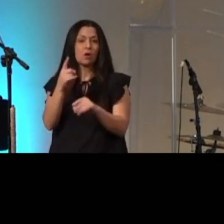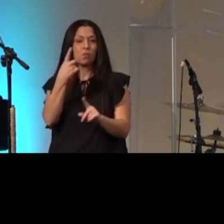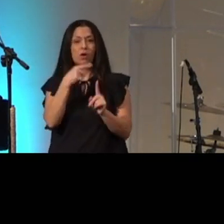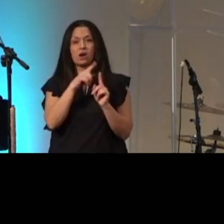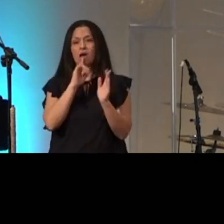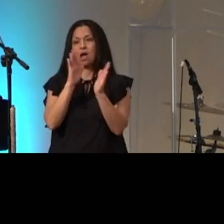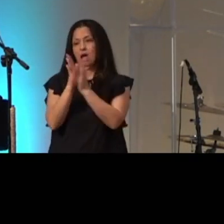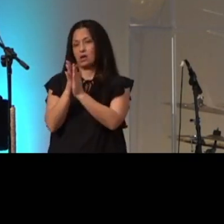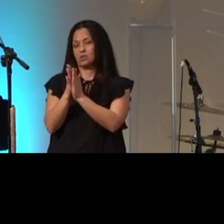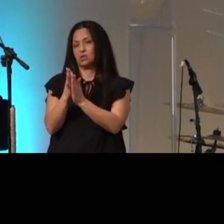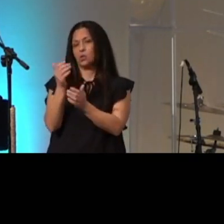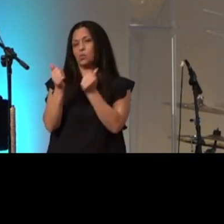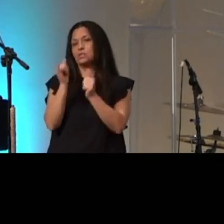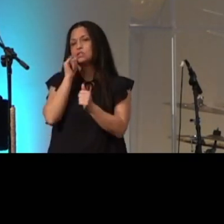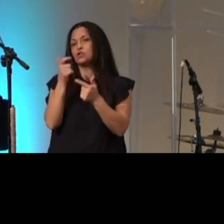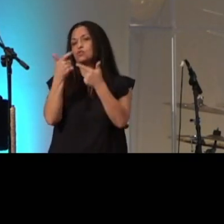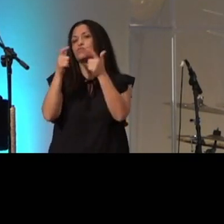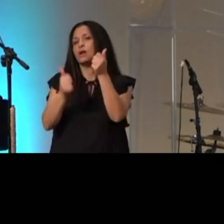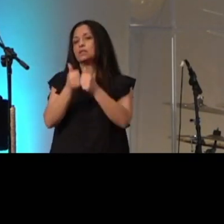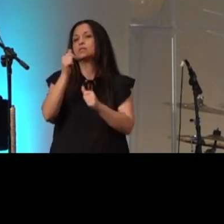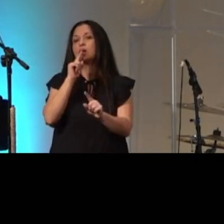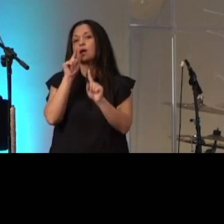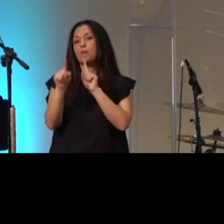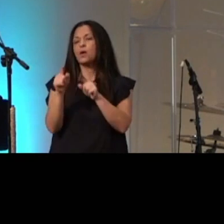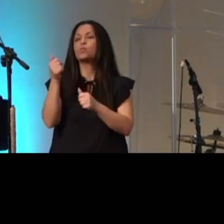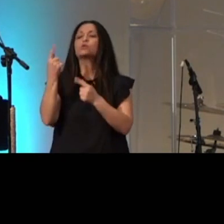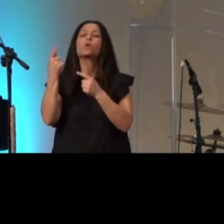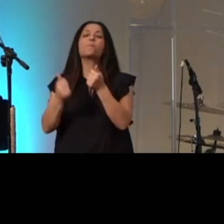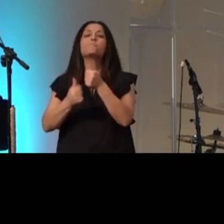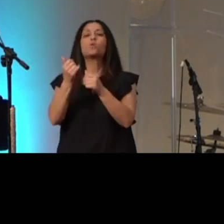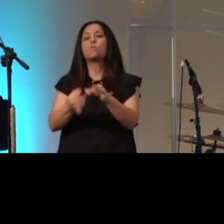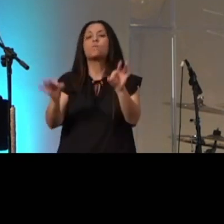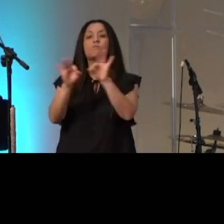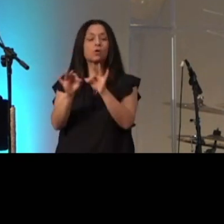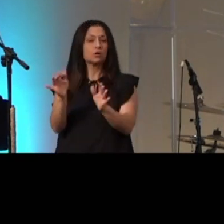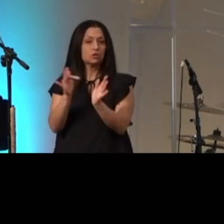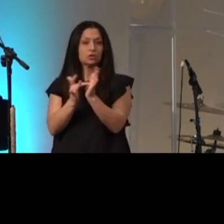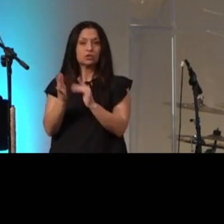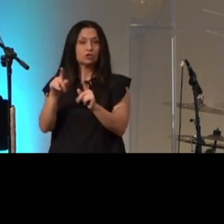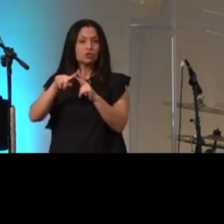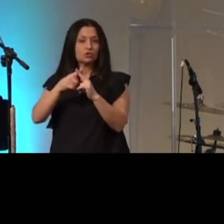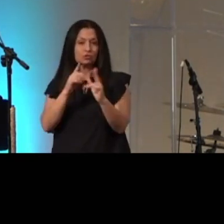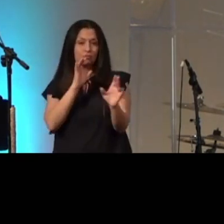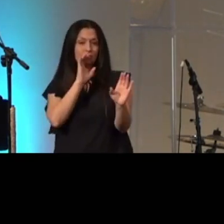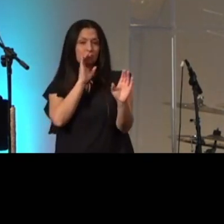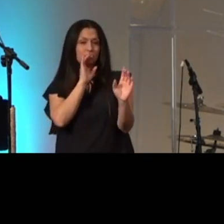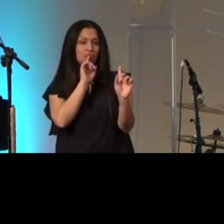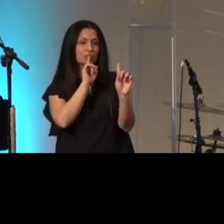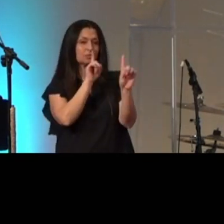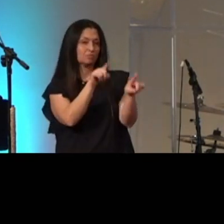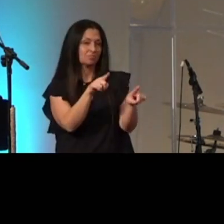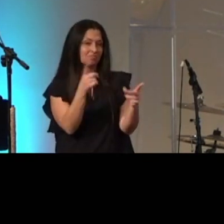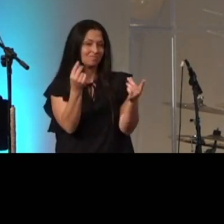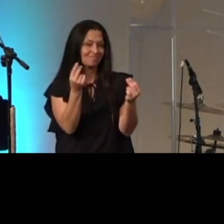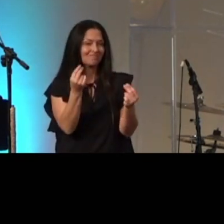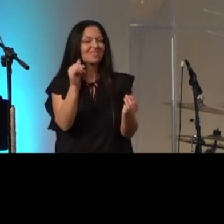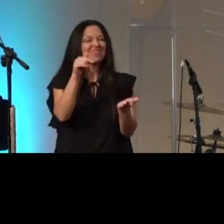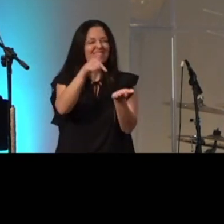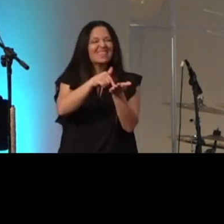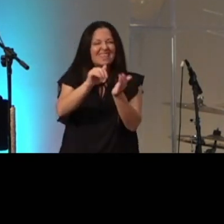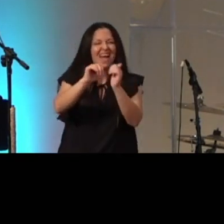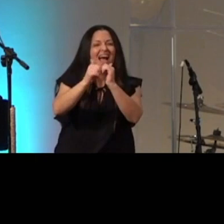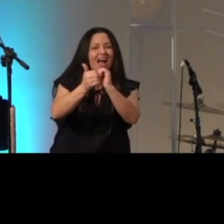question which is the greatest commandment and you know what jesus starts his response with this is why i know jesus cares